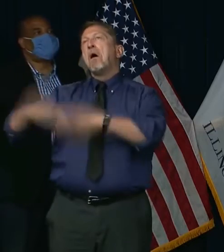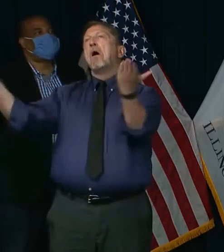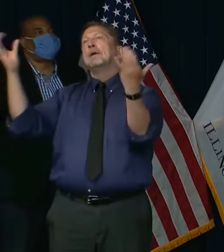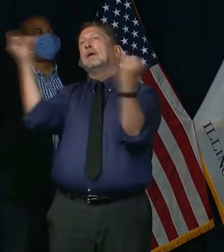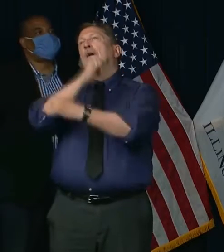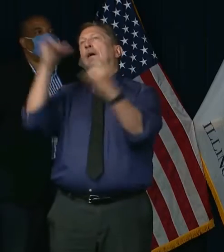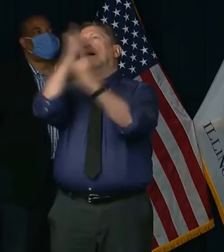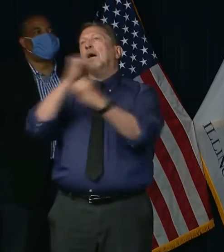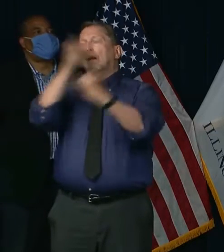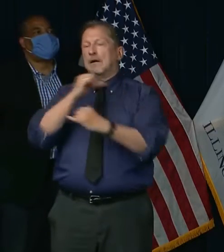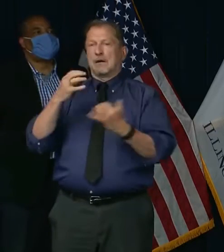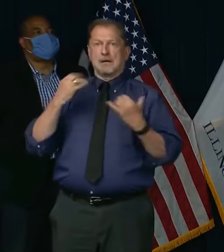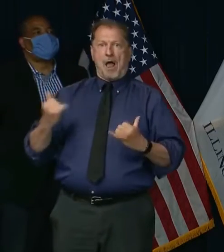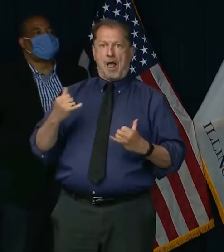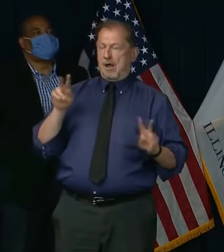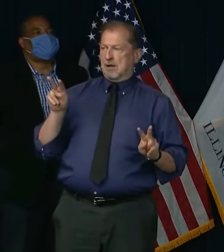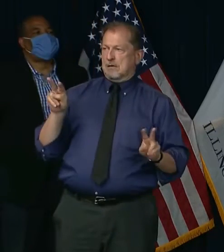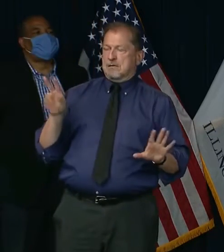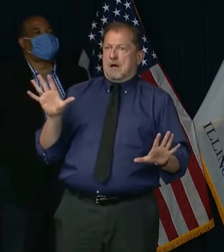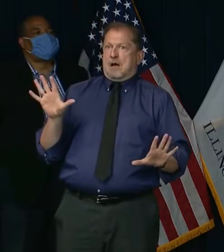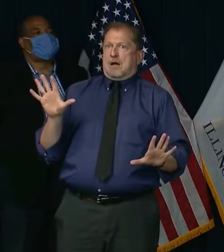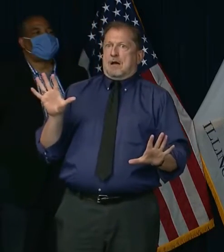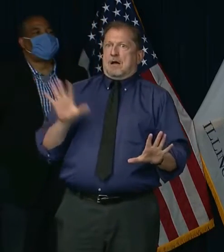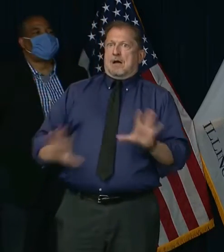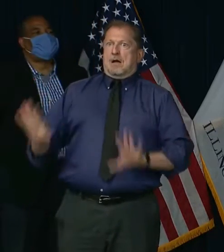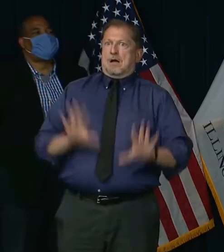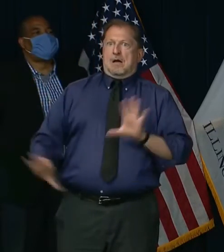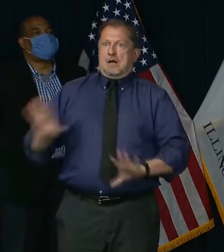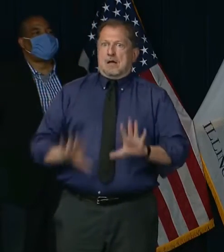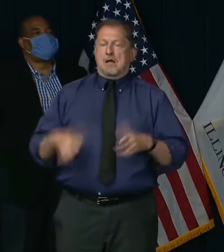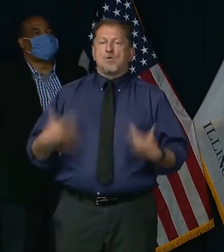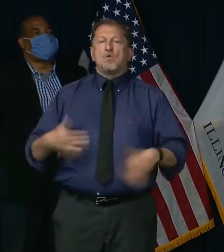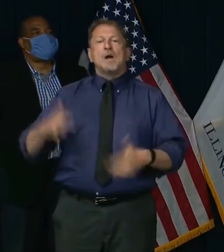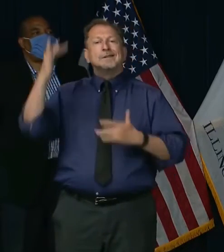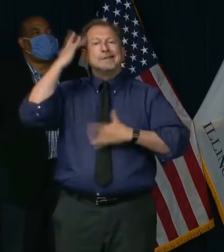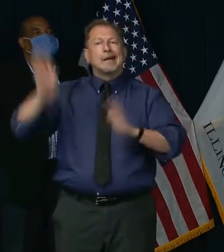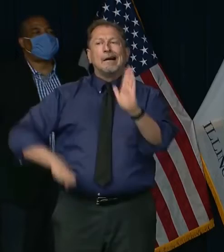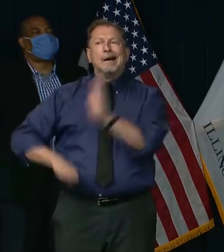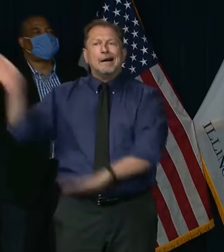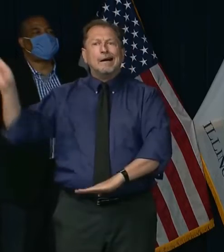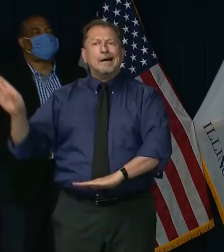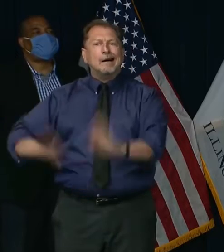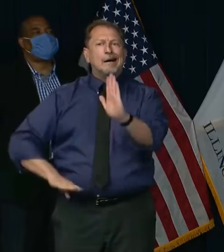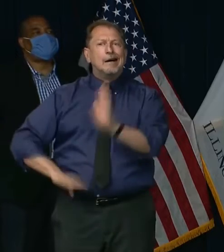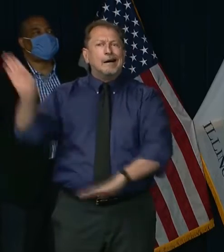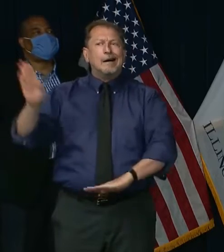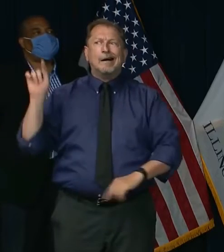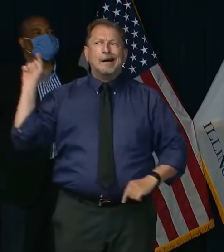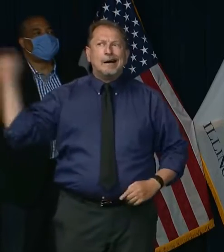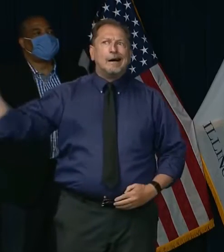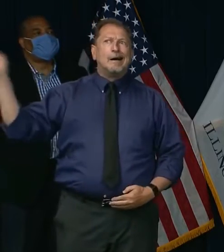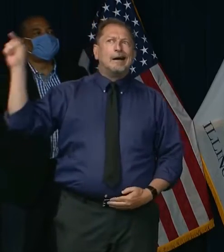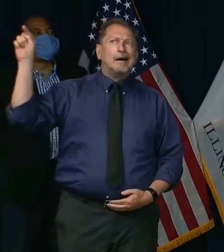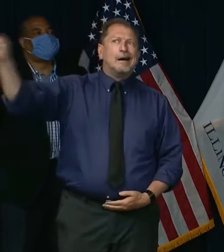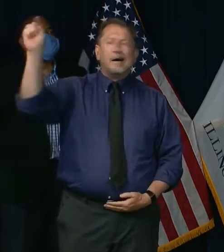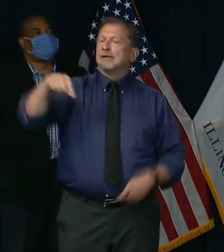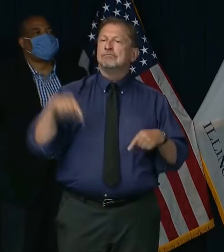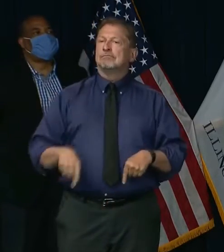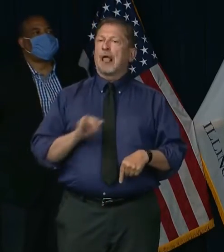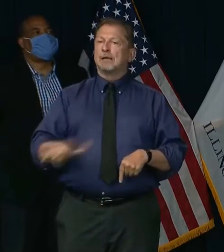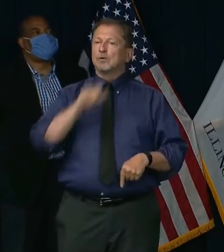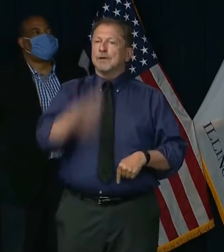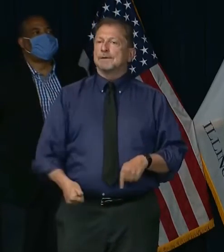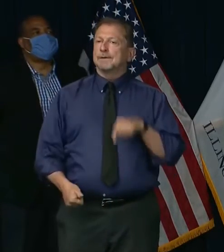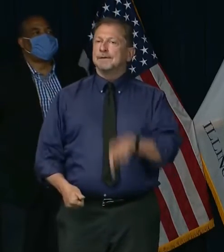Many other states are now seeing significant increases in cases, hospitalizations, and intensive care bed